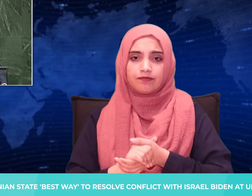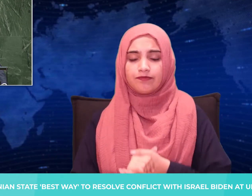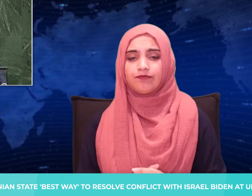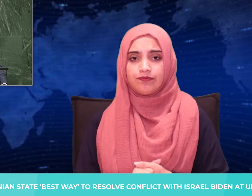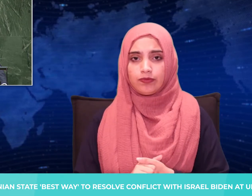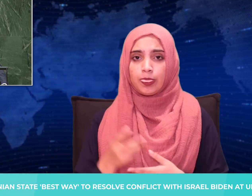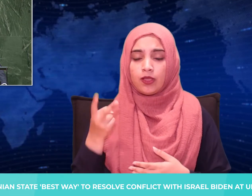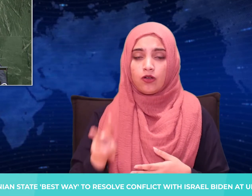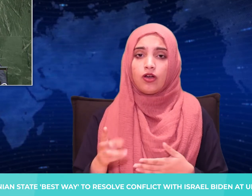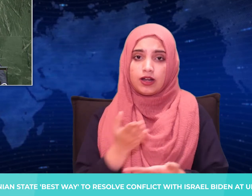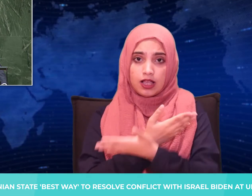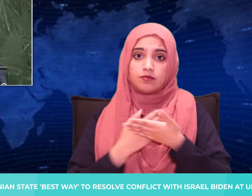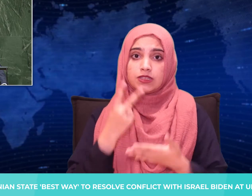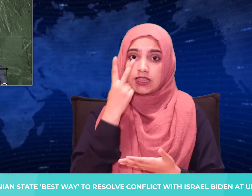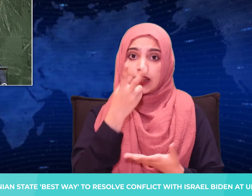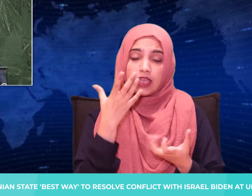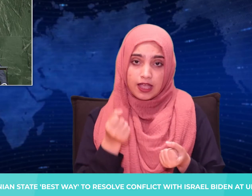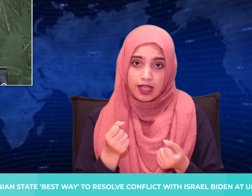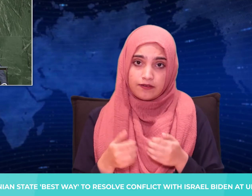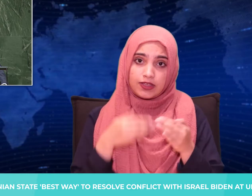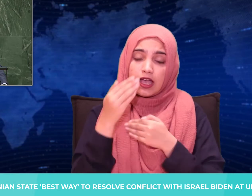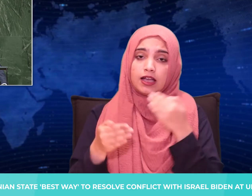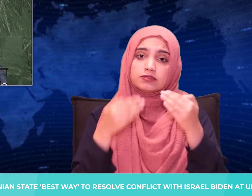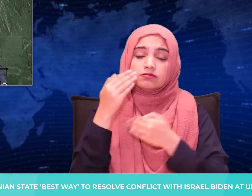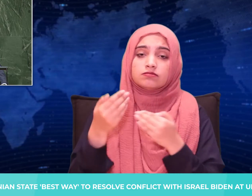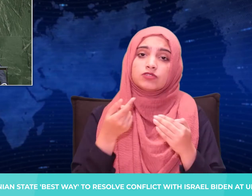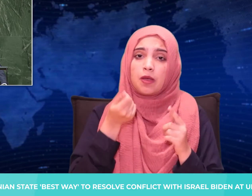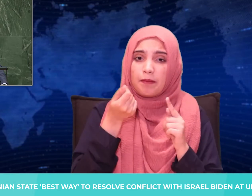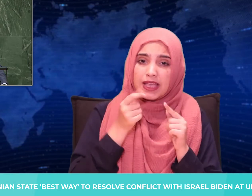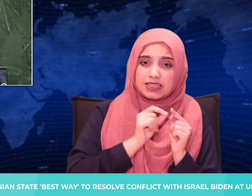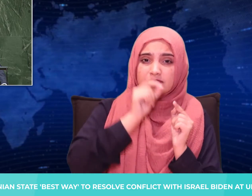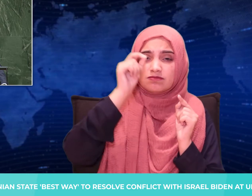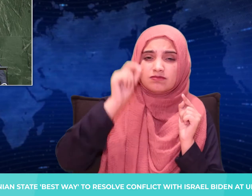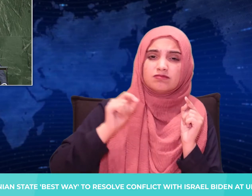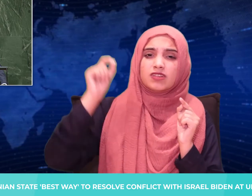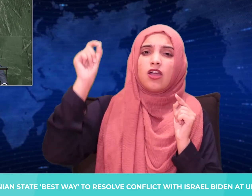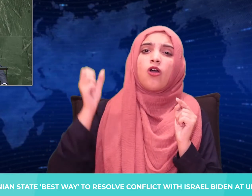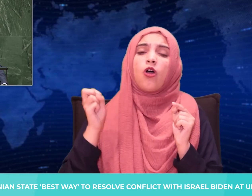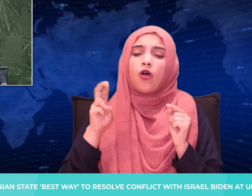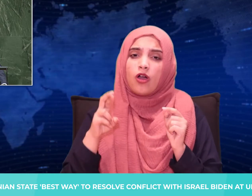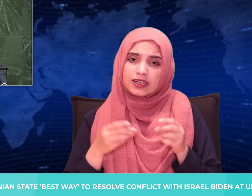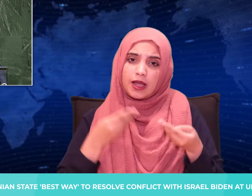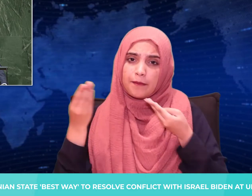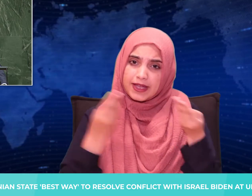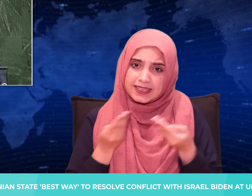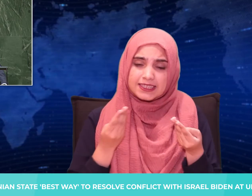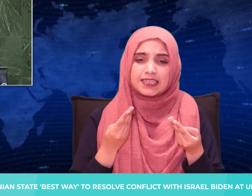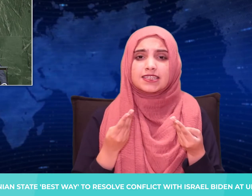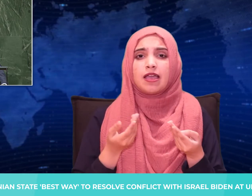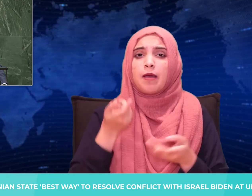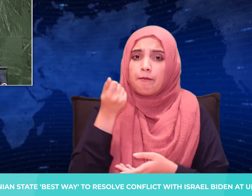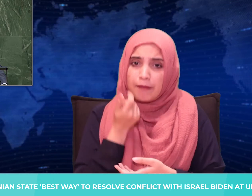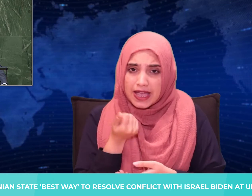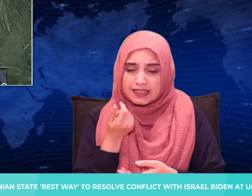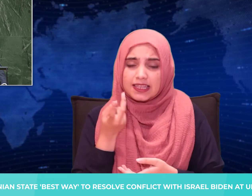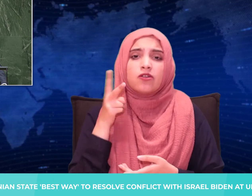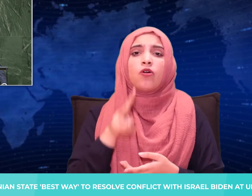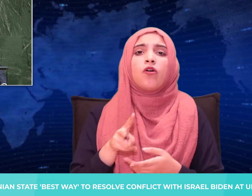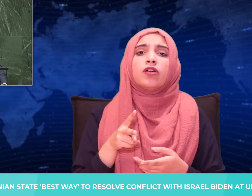States, the world's largest economies. I fear our world is creeping towards two different sets of